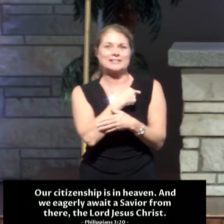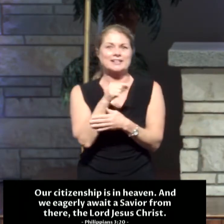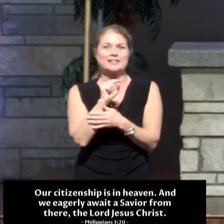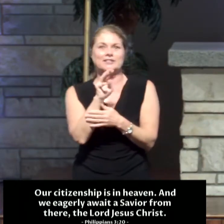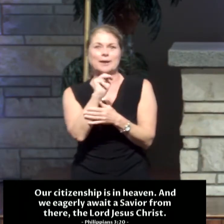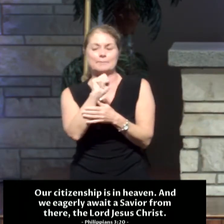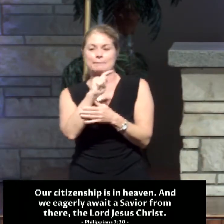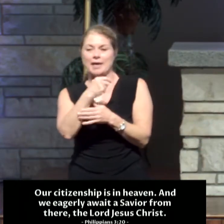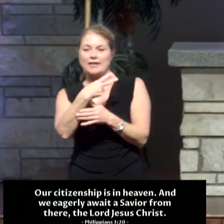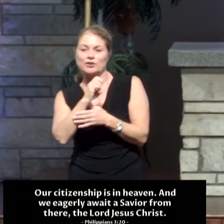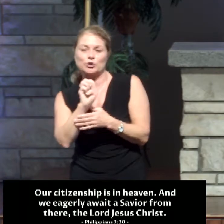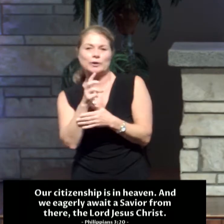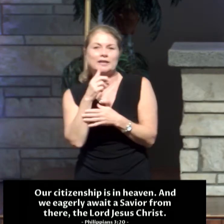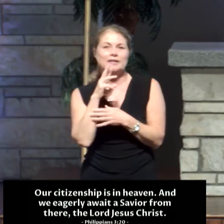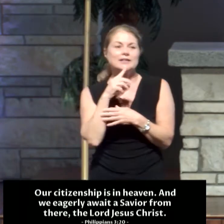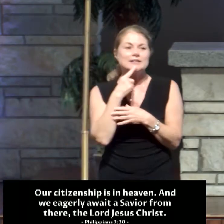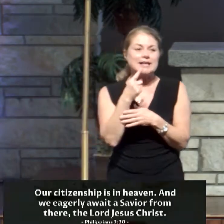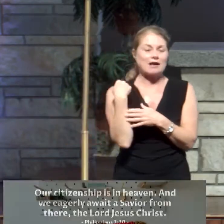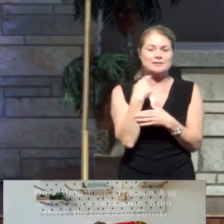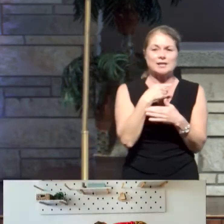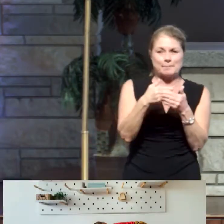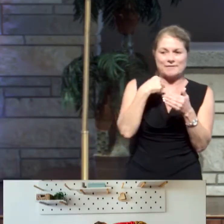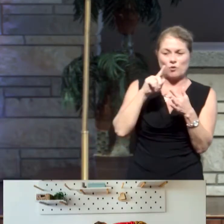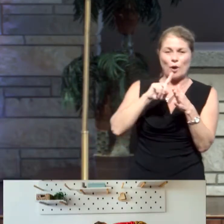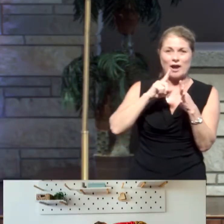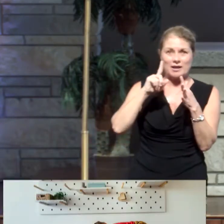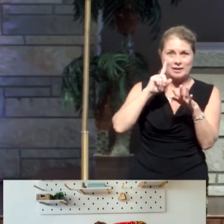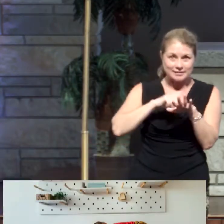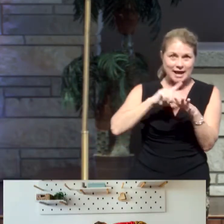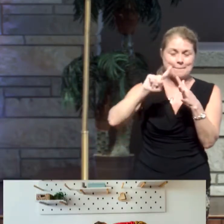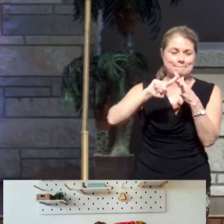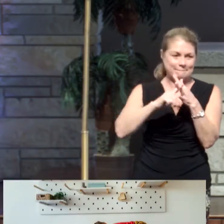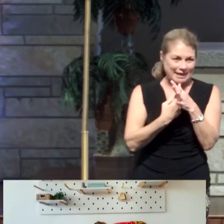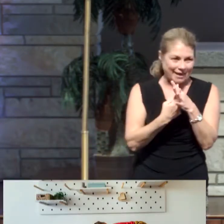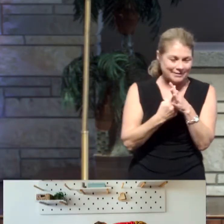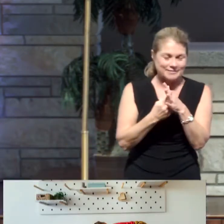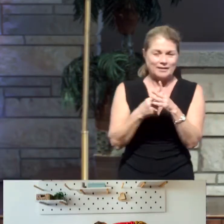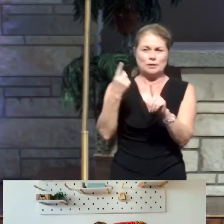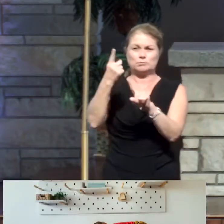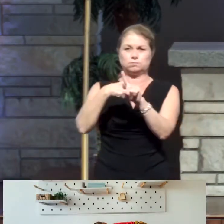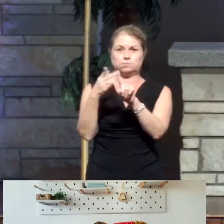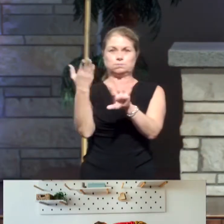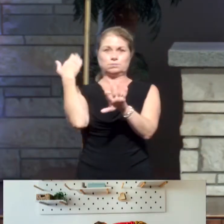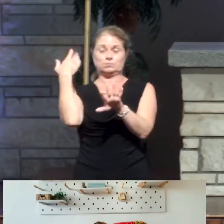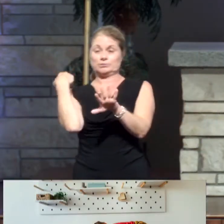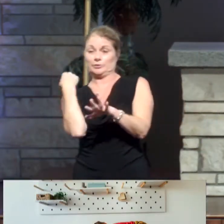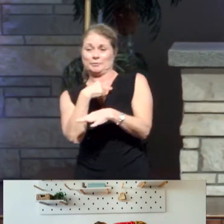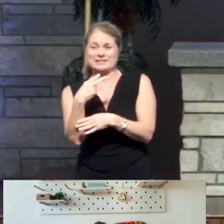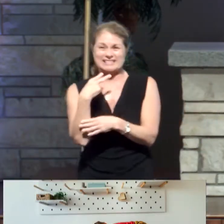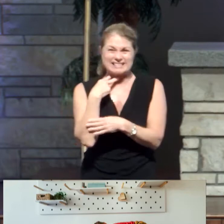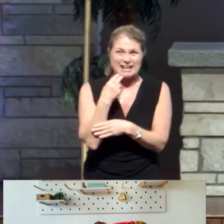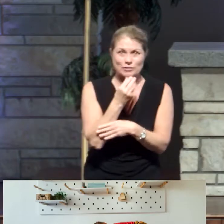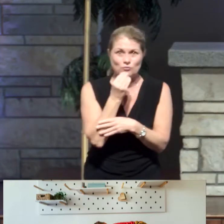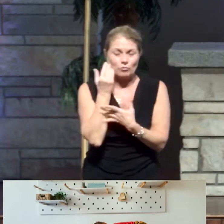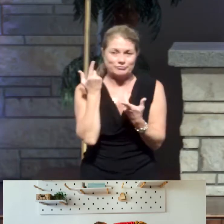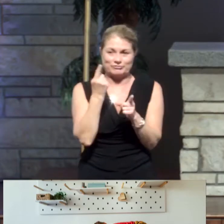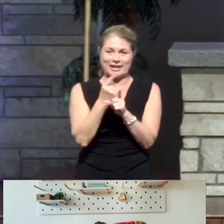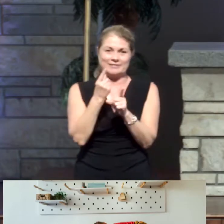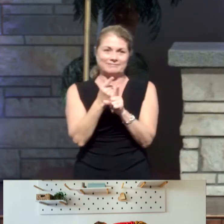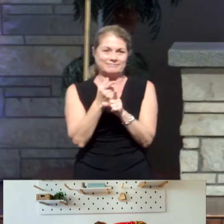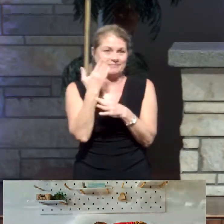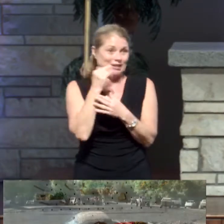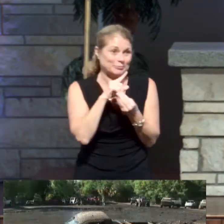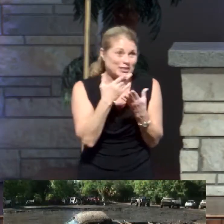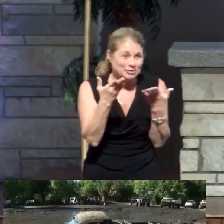before time began. But over the last couple of months, we've been stuck in our houses, haven't we? I mean, I don't know about you, but, you know,